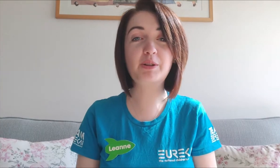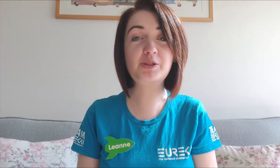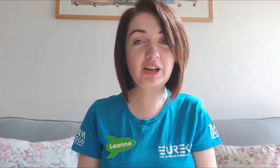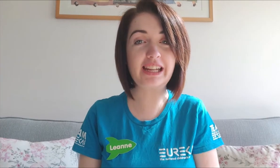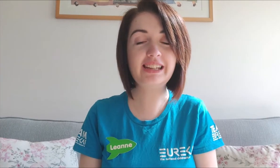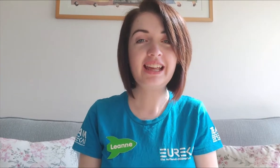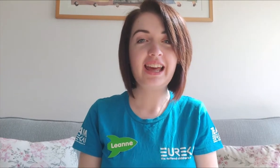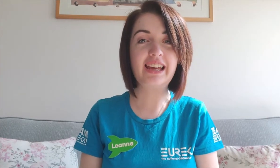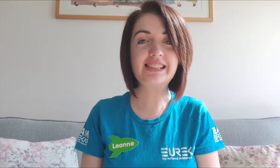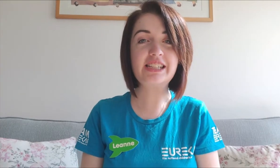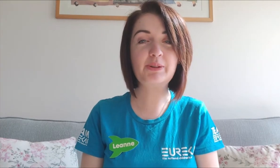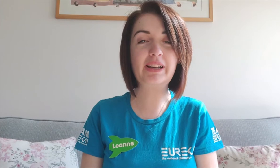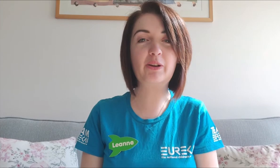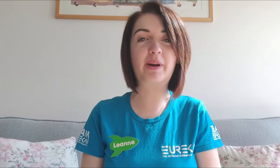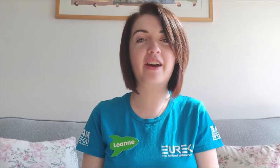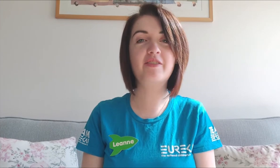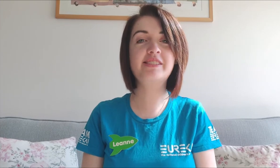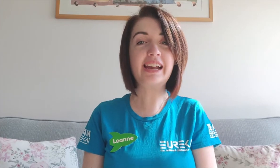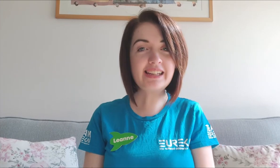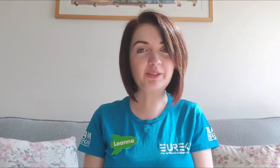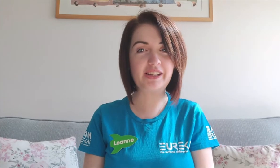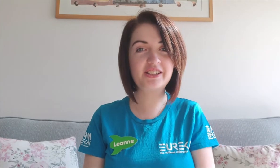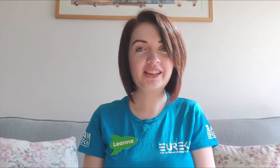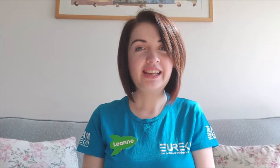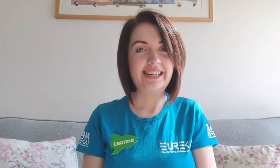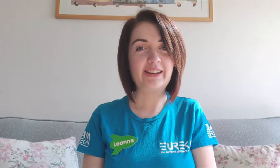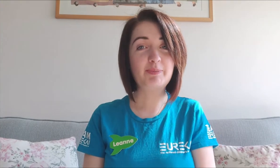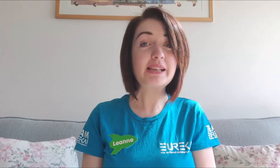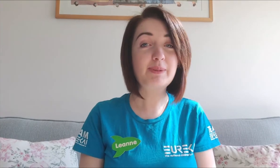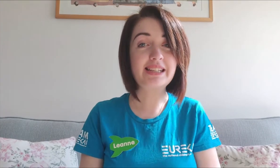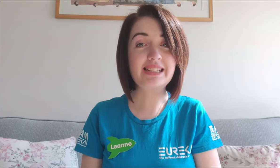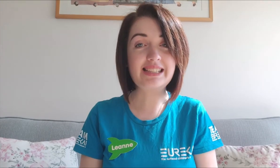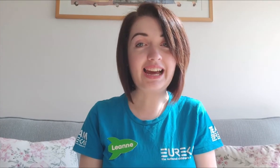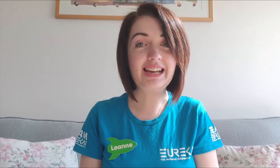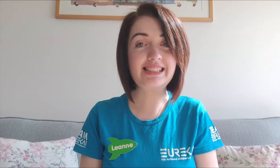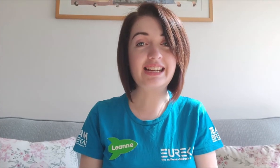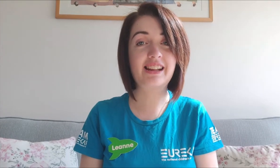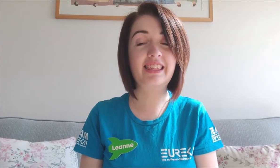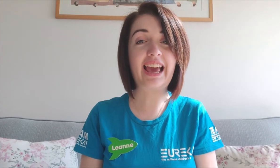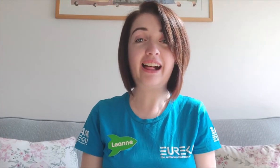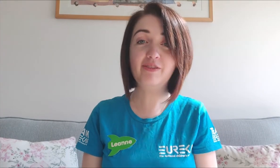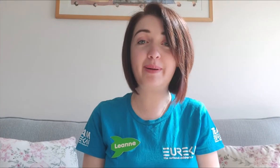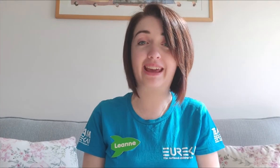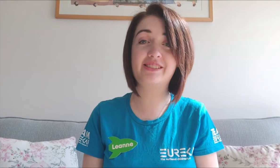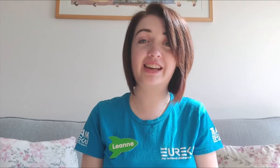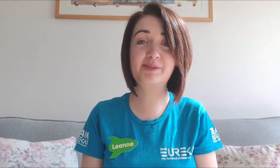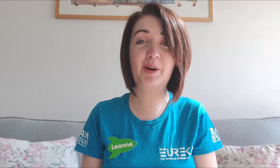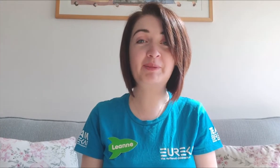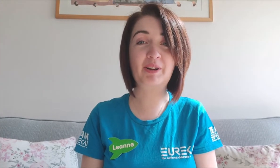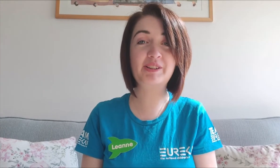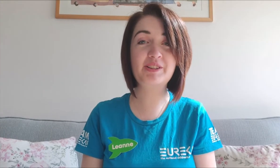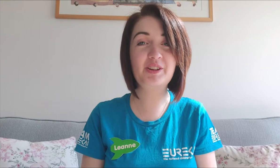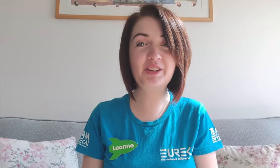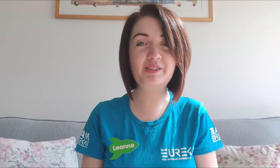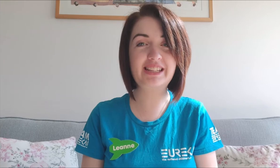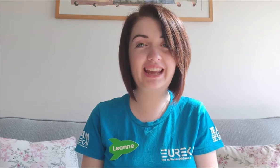would join in and teach you a little bit of sign language. Now the best place to start is actually the alphabet, so that's what I'm going to show you today.